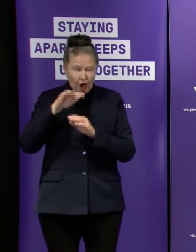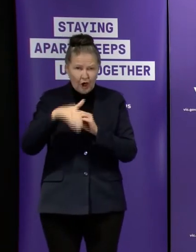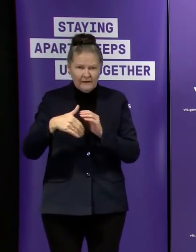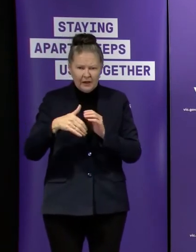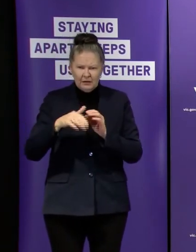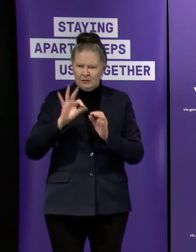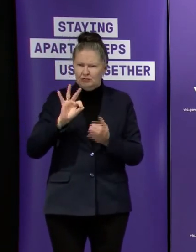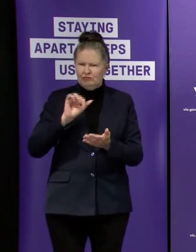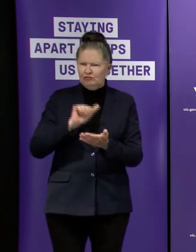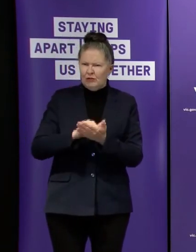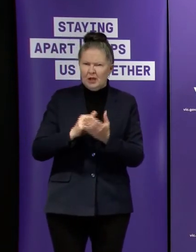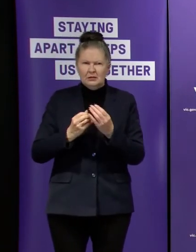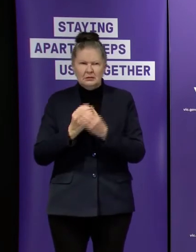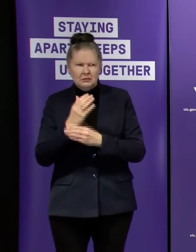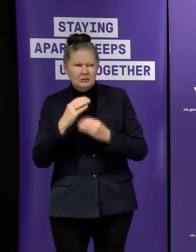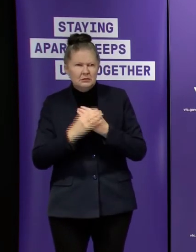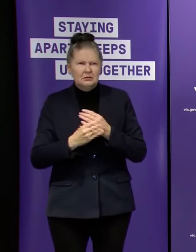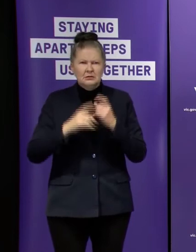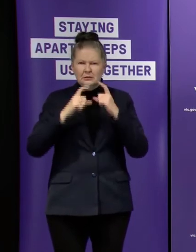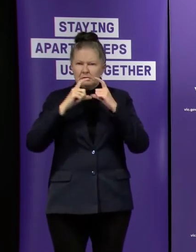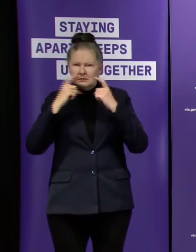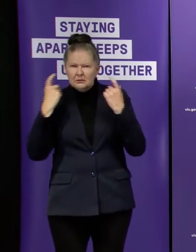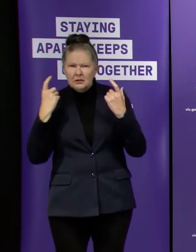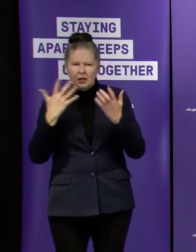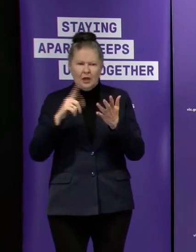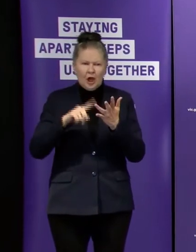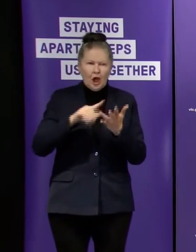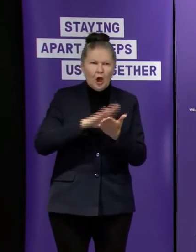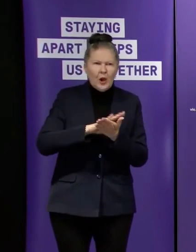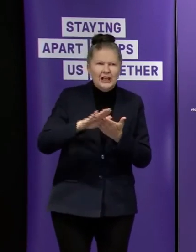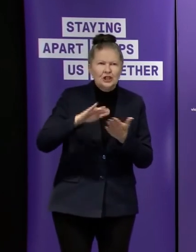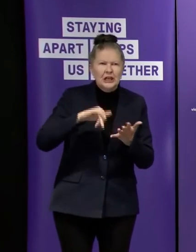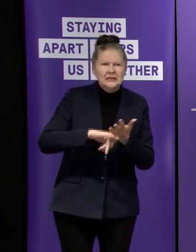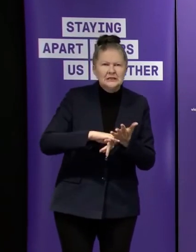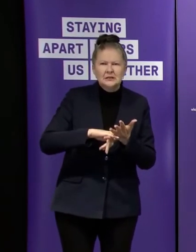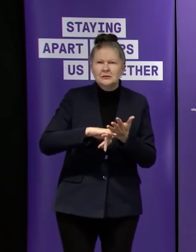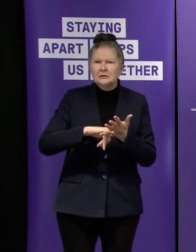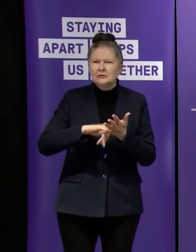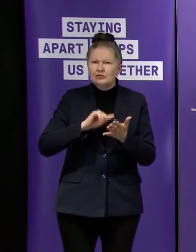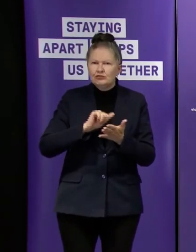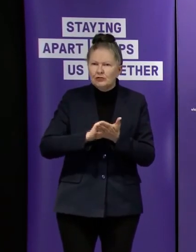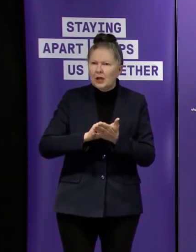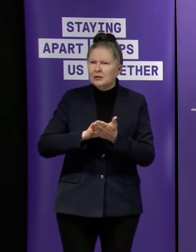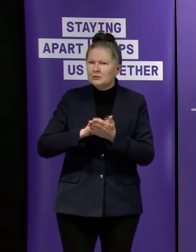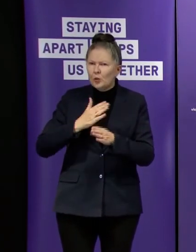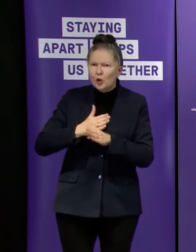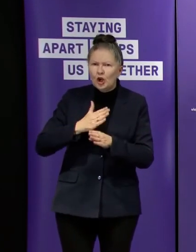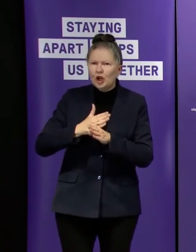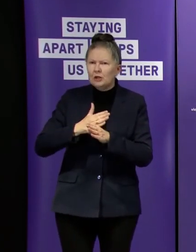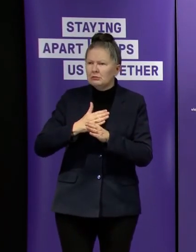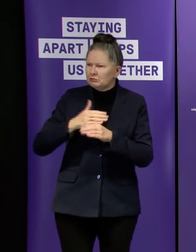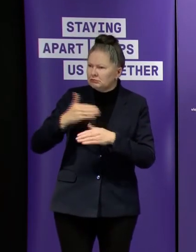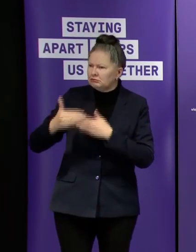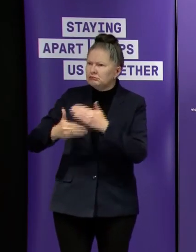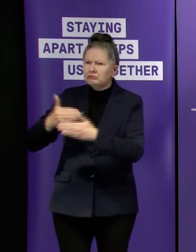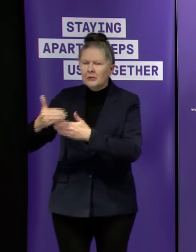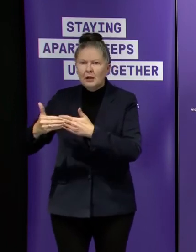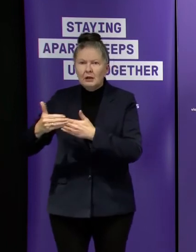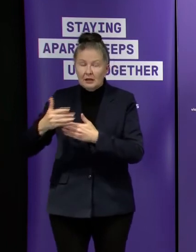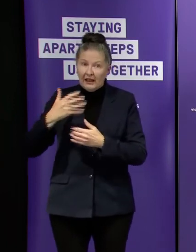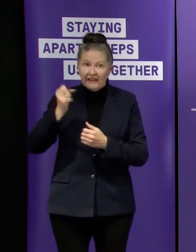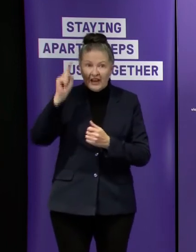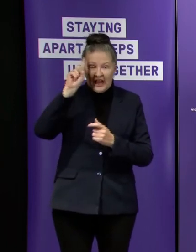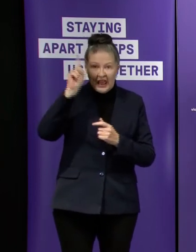oh look there's a there's an outbreak uh an incident management team going down there they're all working very hard part of that will be trying to